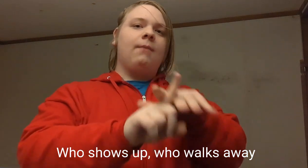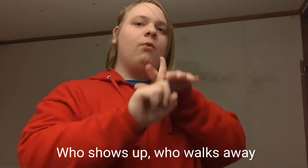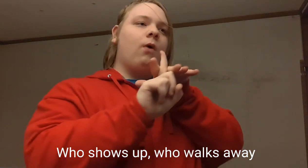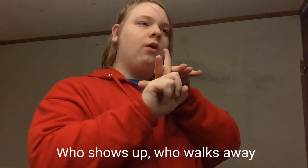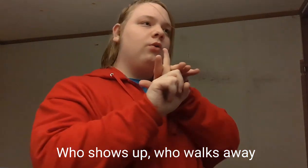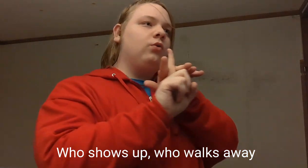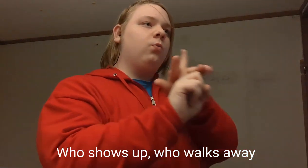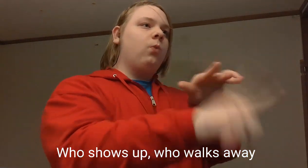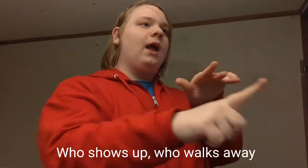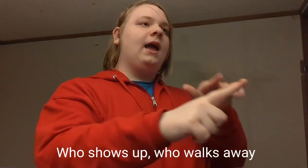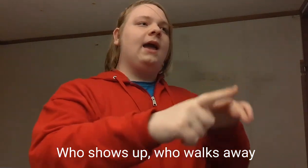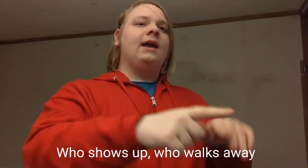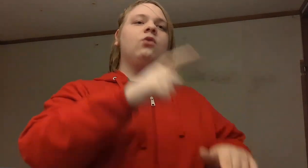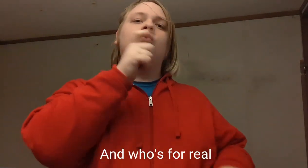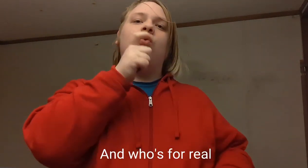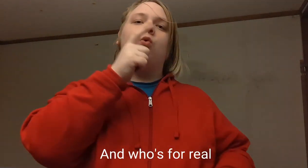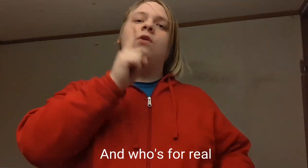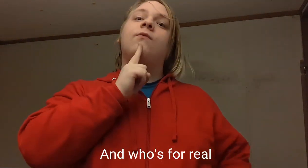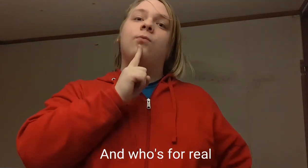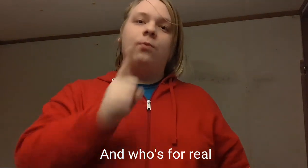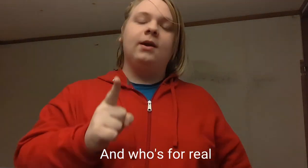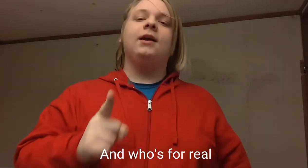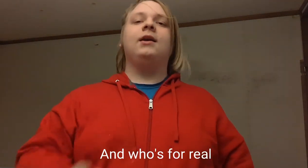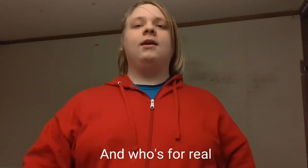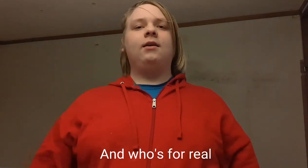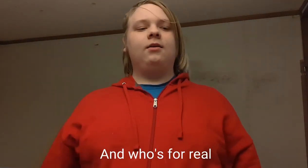walks away and who's for real